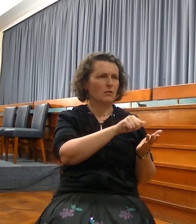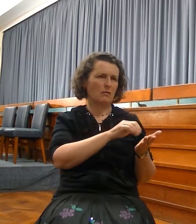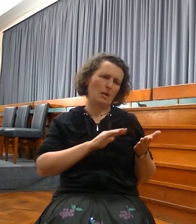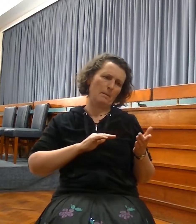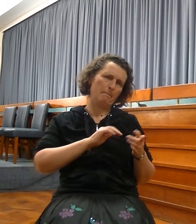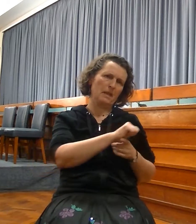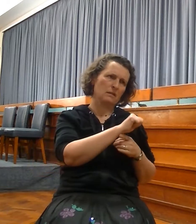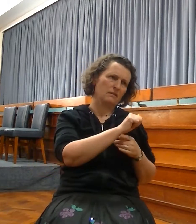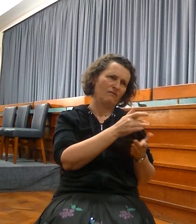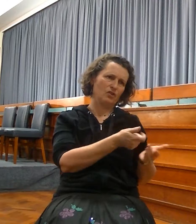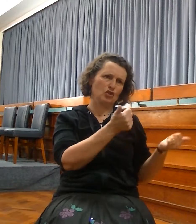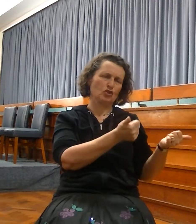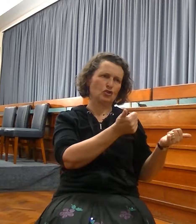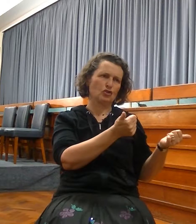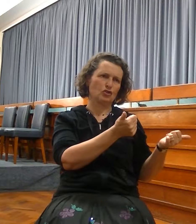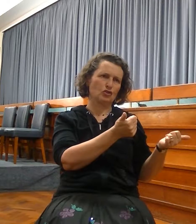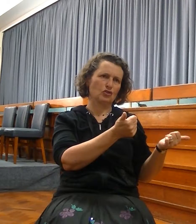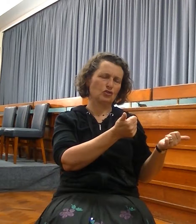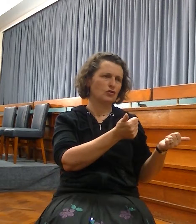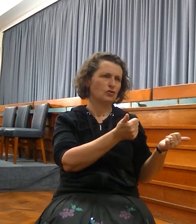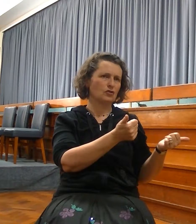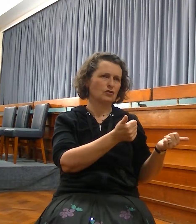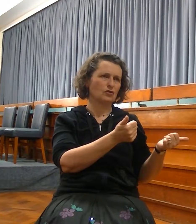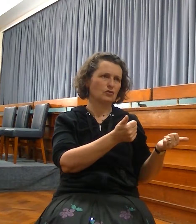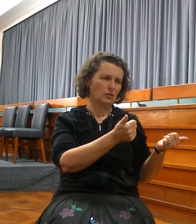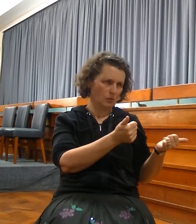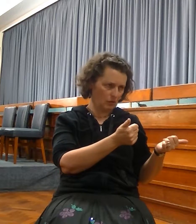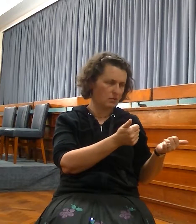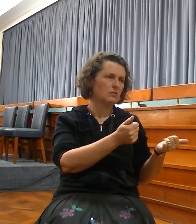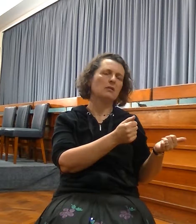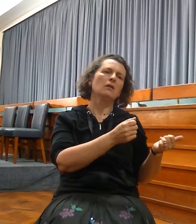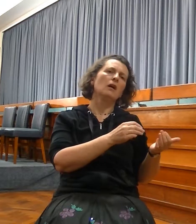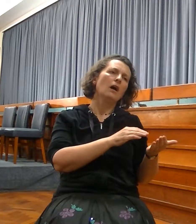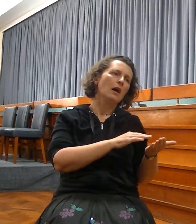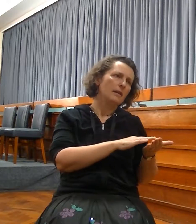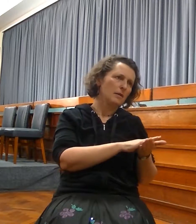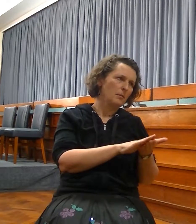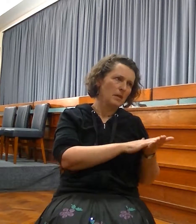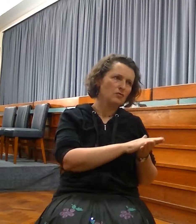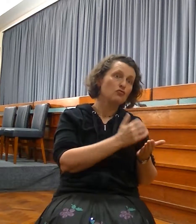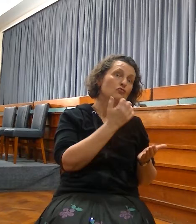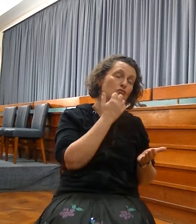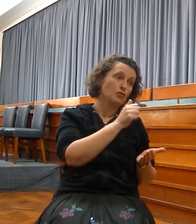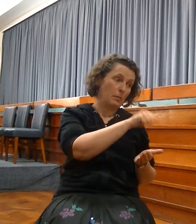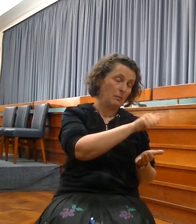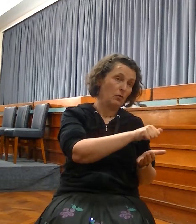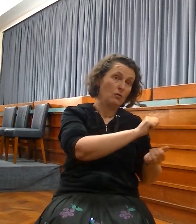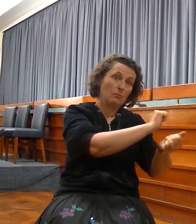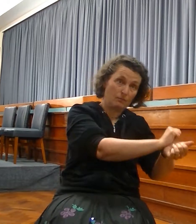In a measure fulfilled with the release of the captives, the provision of Ezra and